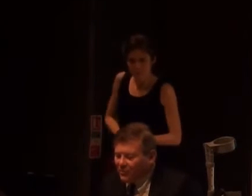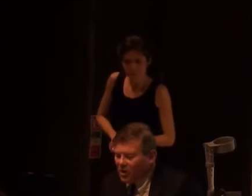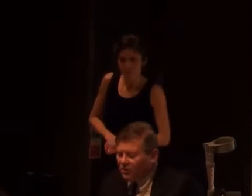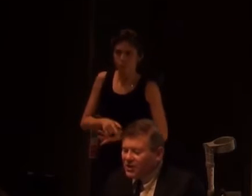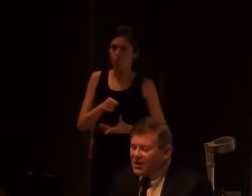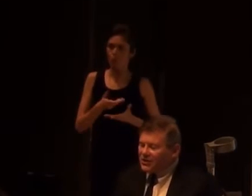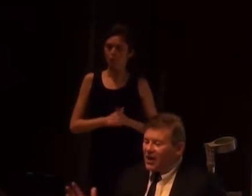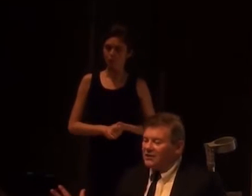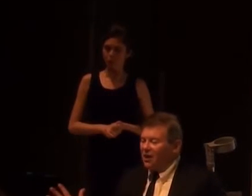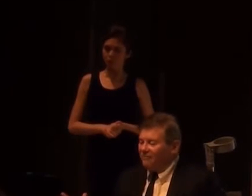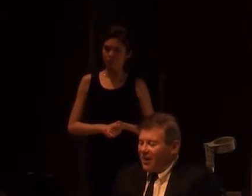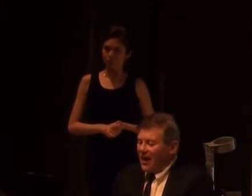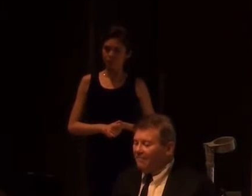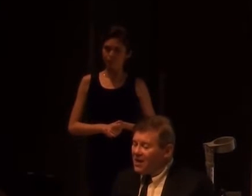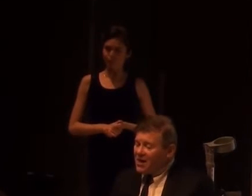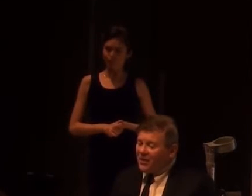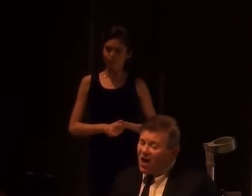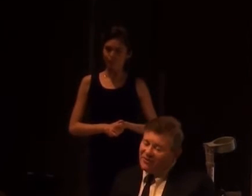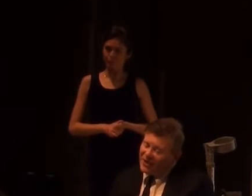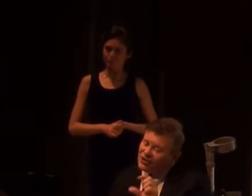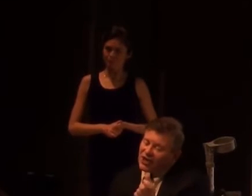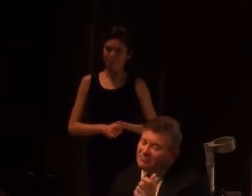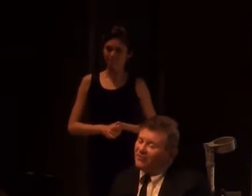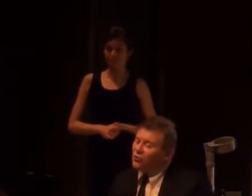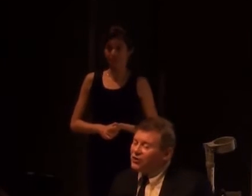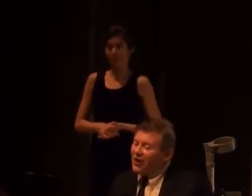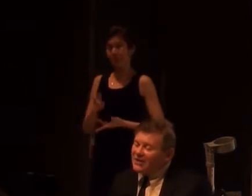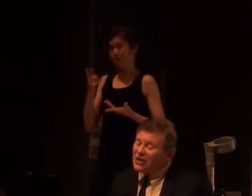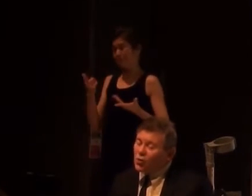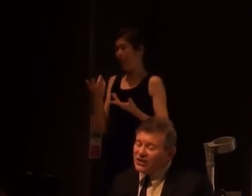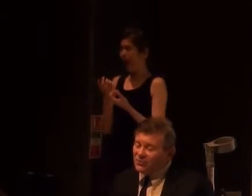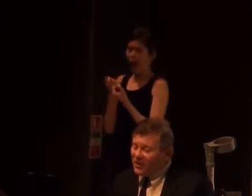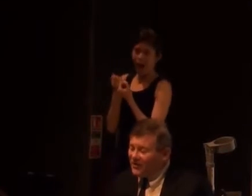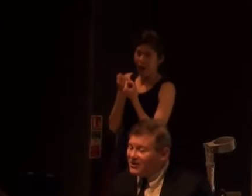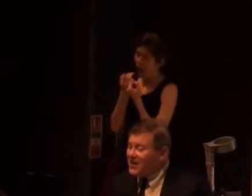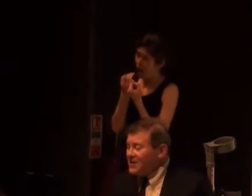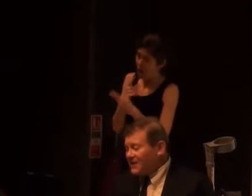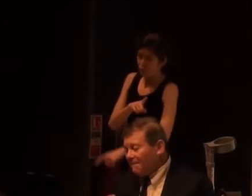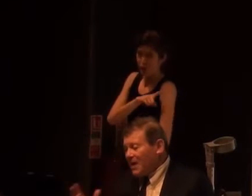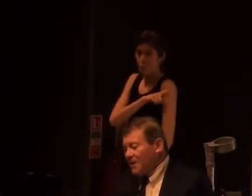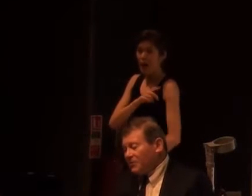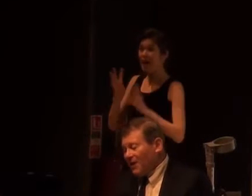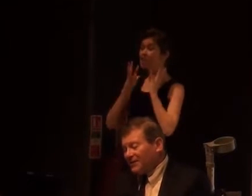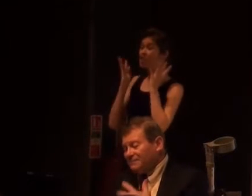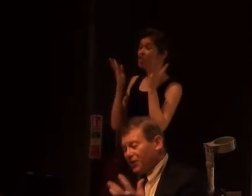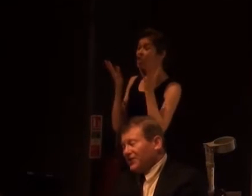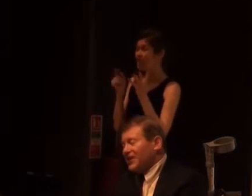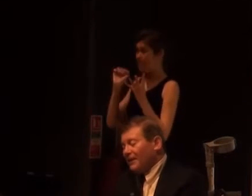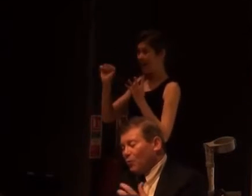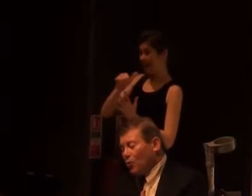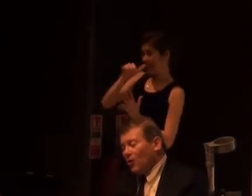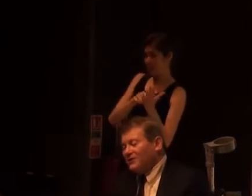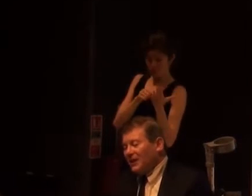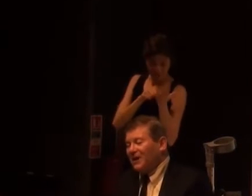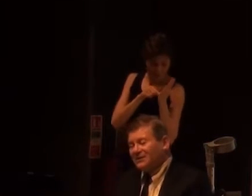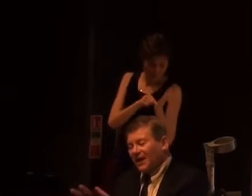the breathing world, scarce half made up. The irony is, Shakespeare, of course, creates a twist within this. Some directors bring this